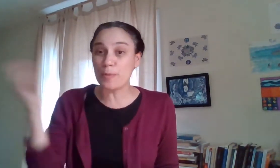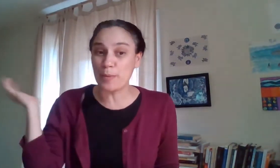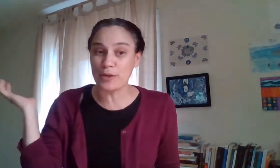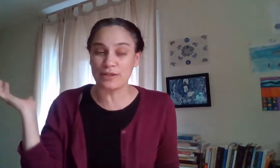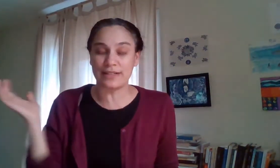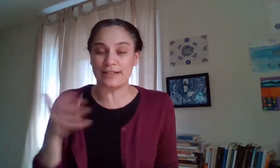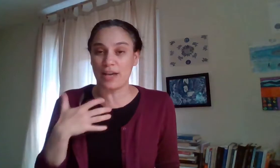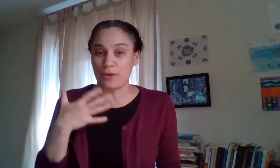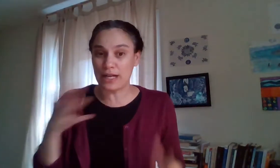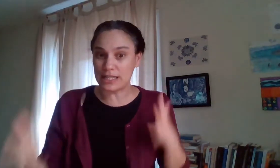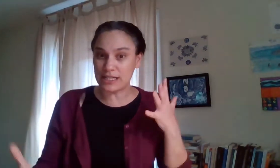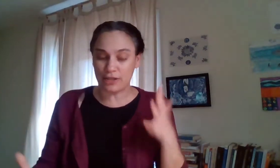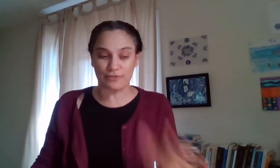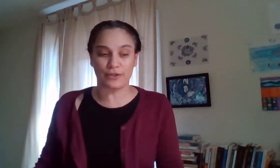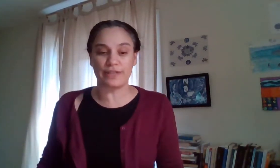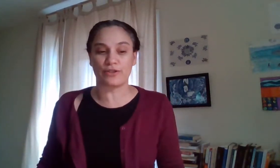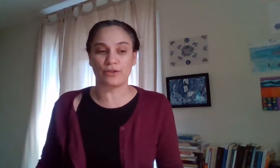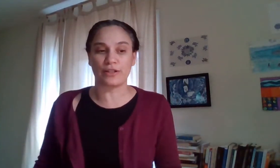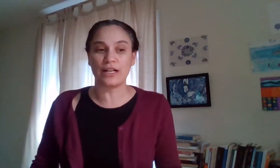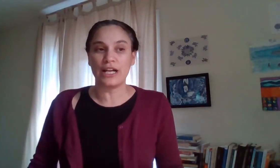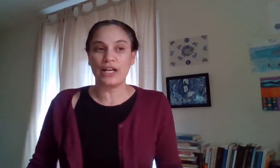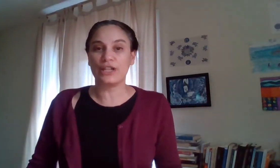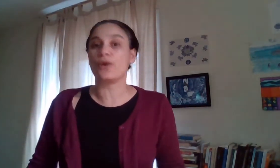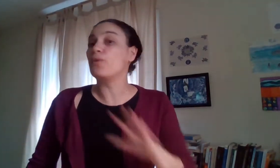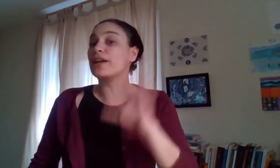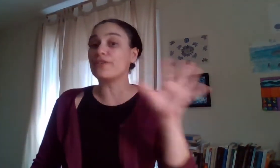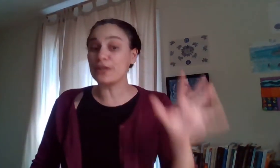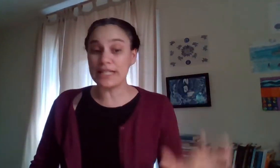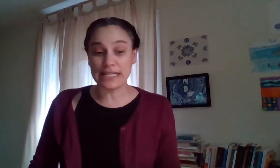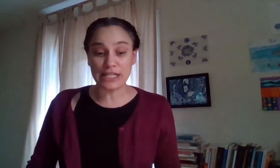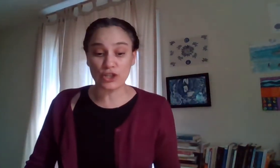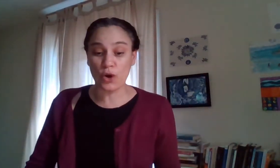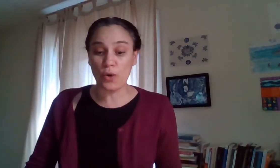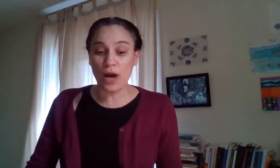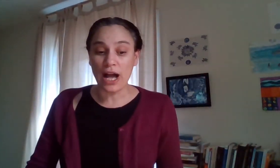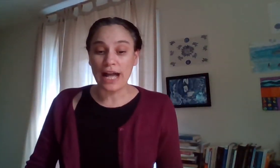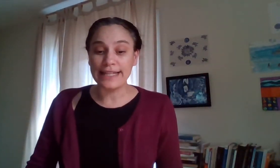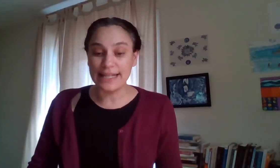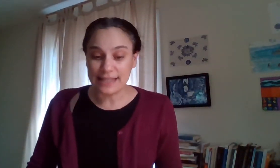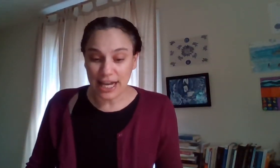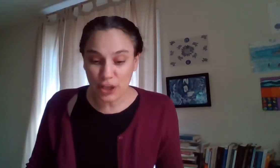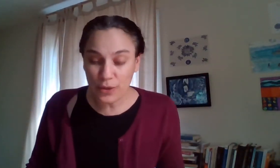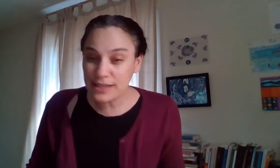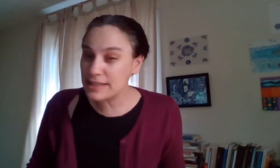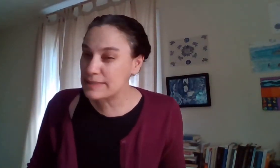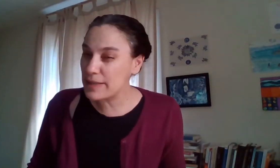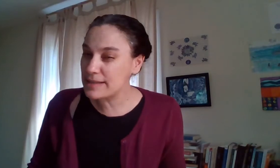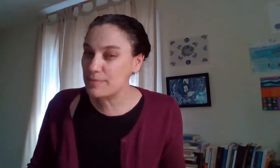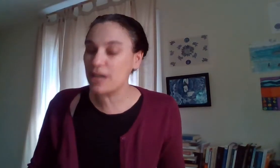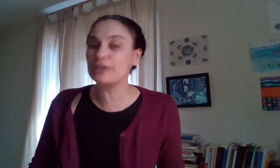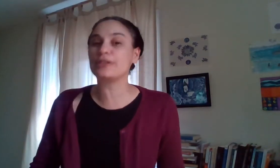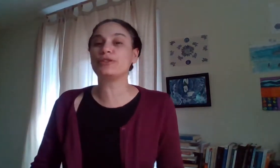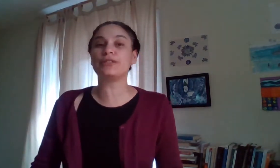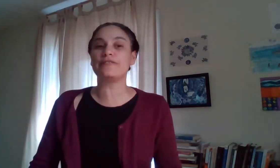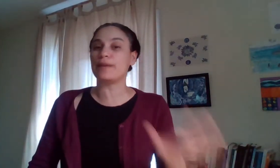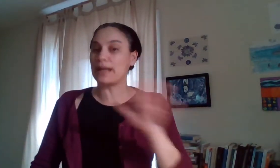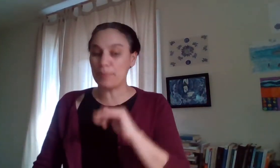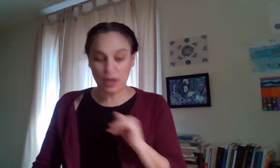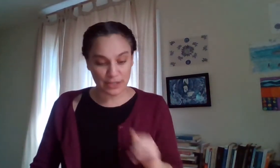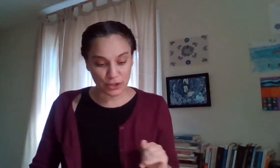proposal that they were kind of stuck on forever or you know whatever it is so yes i know it may seem counterintuitive but i promise you